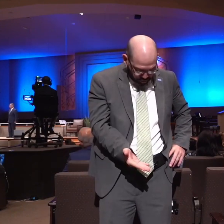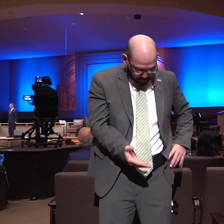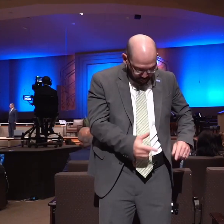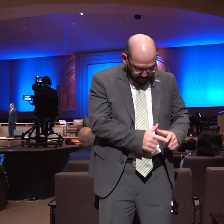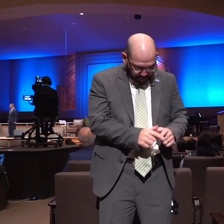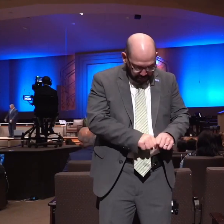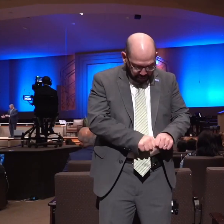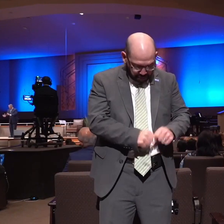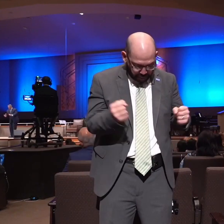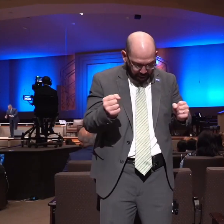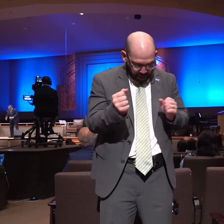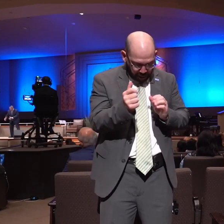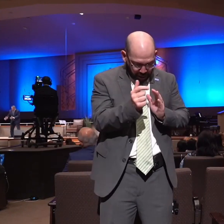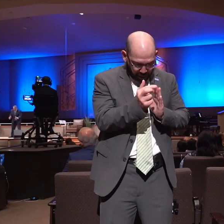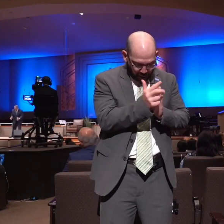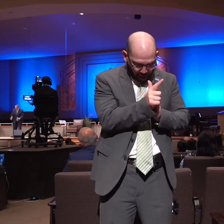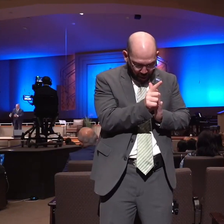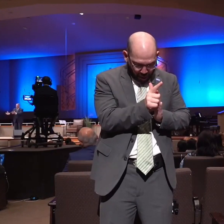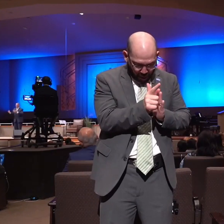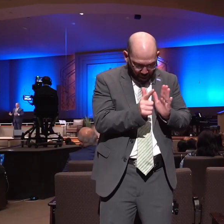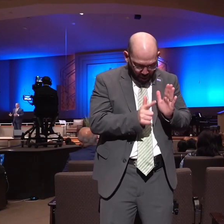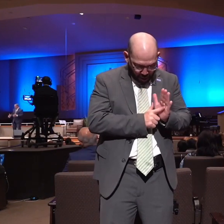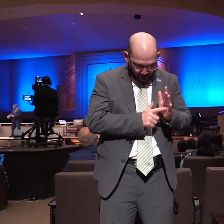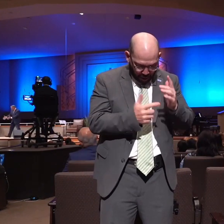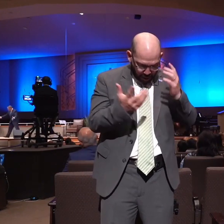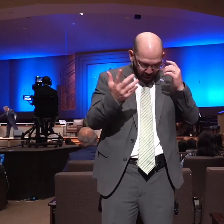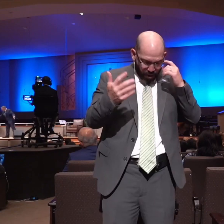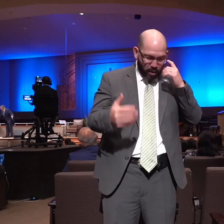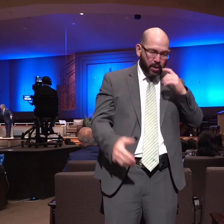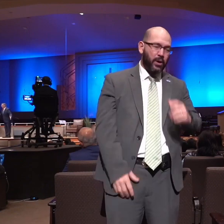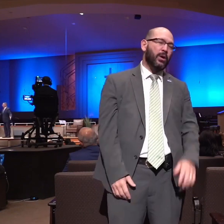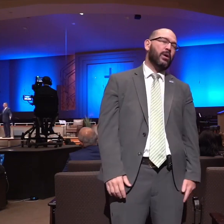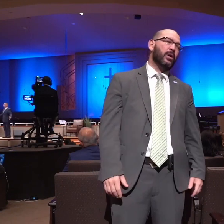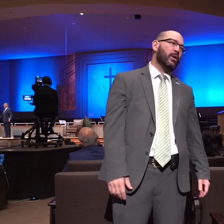some of the others he had kept secret kept himself but this was now obvious